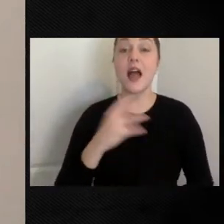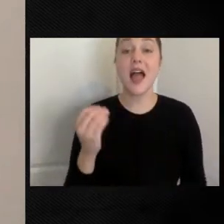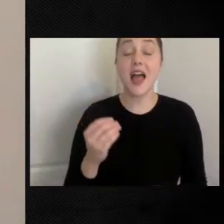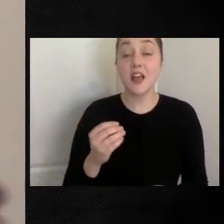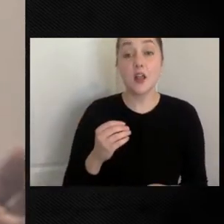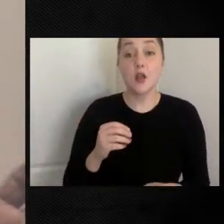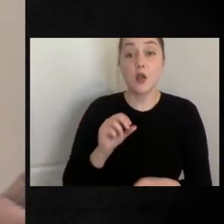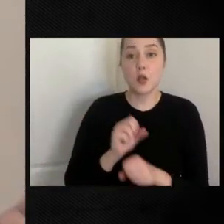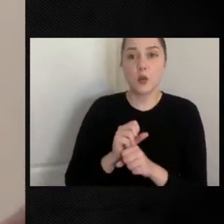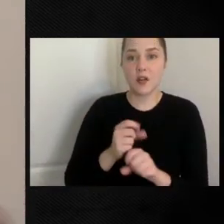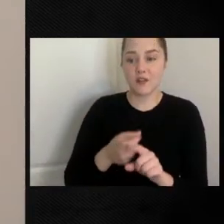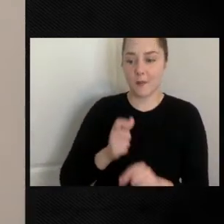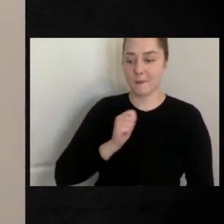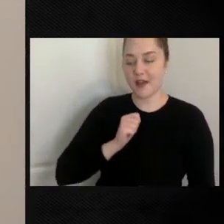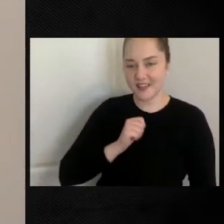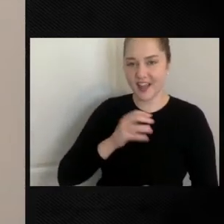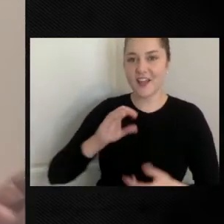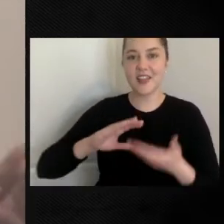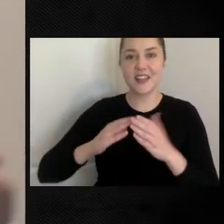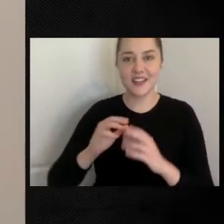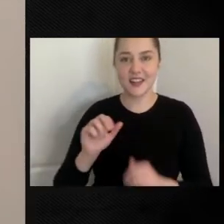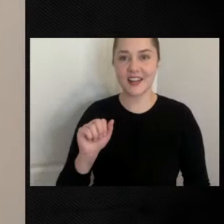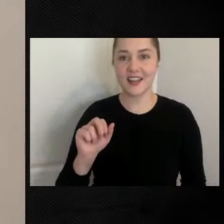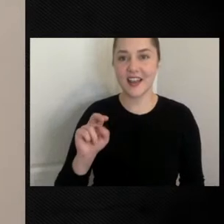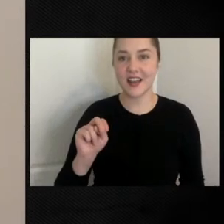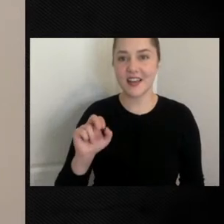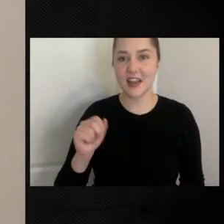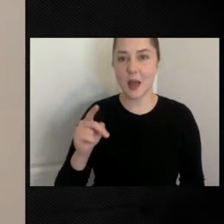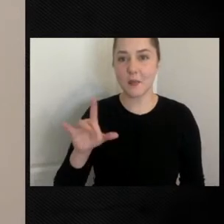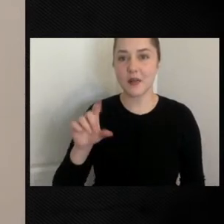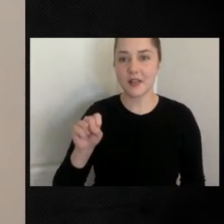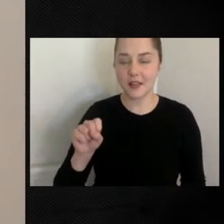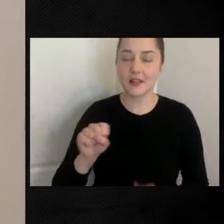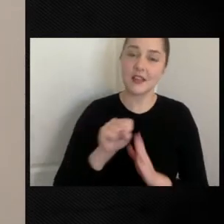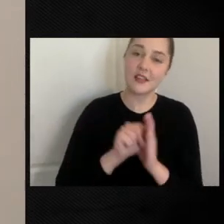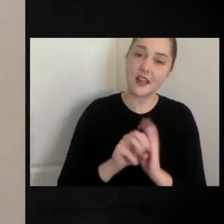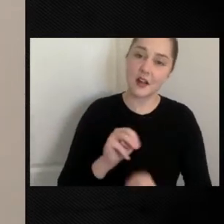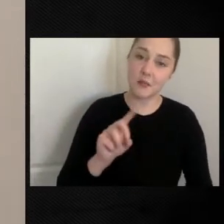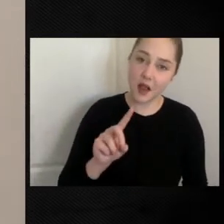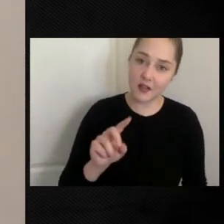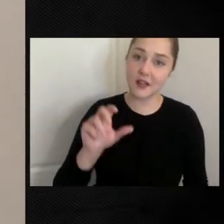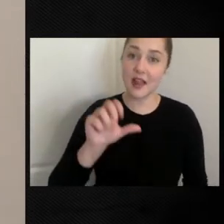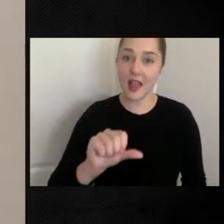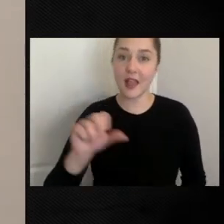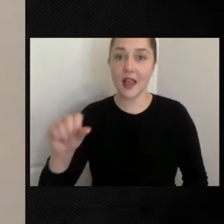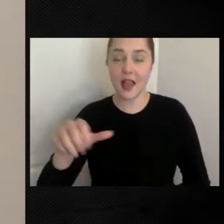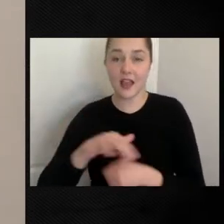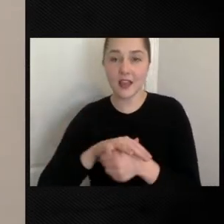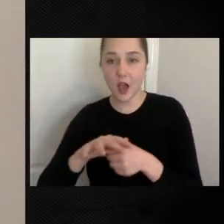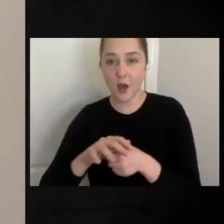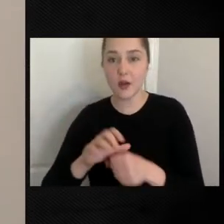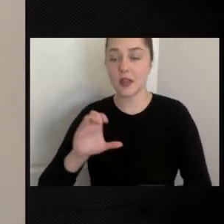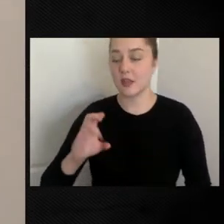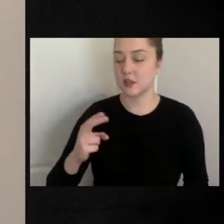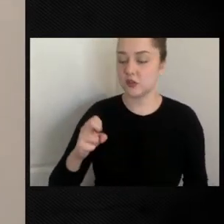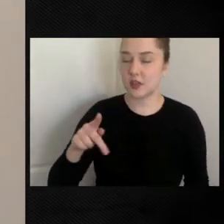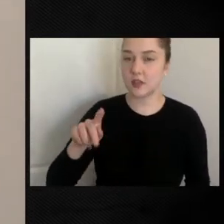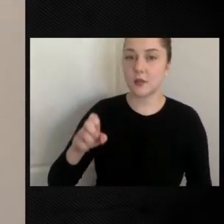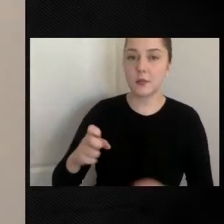the city of Annapolis, the state of Maryland, Anne Arundel County, the Chesapeake Conservation Fund, the